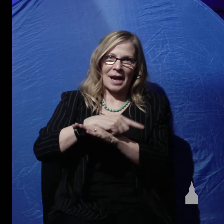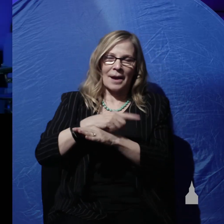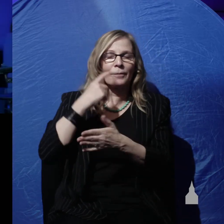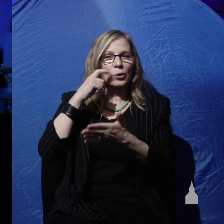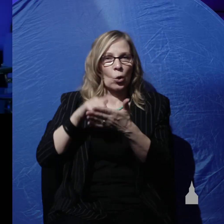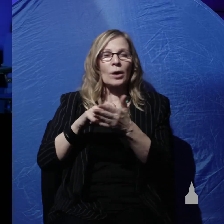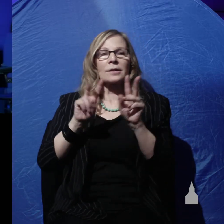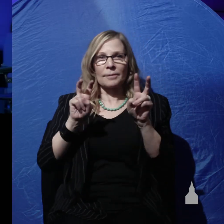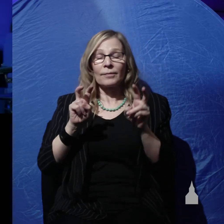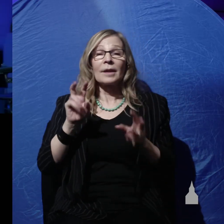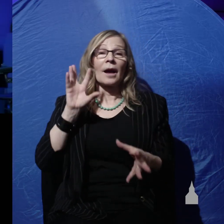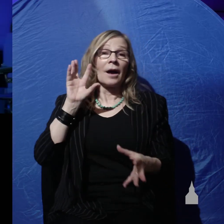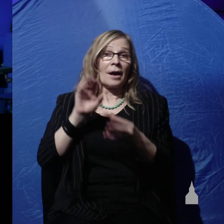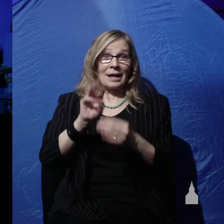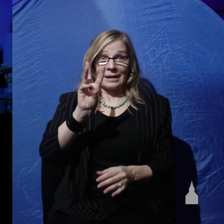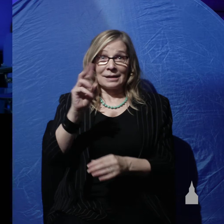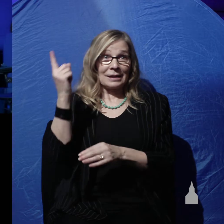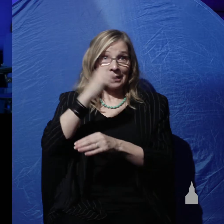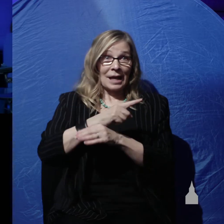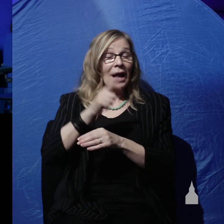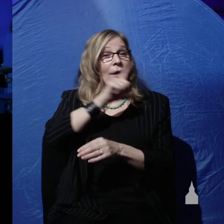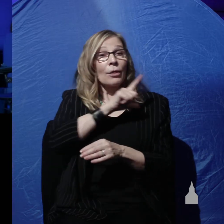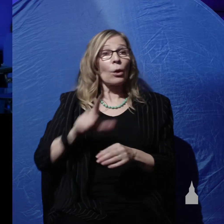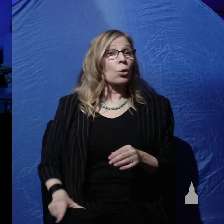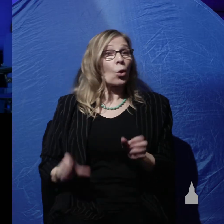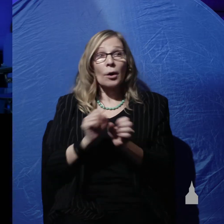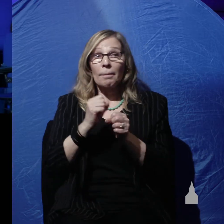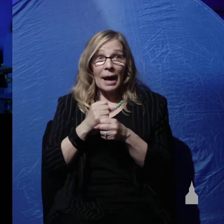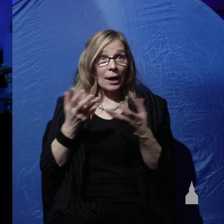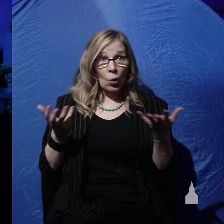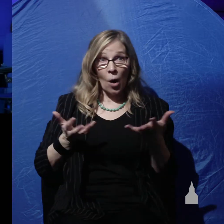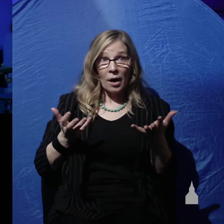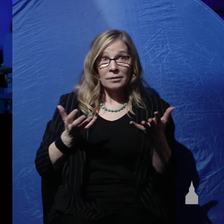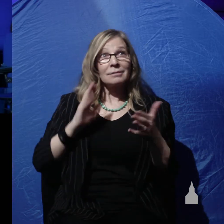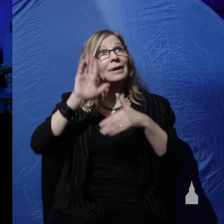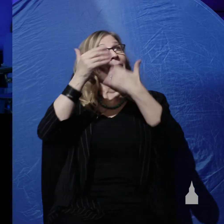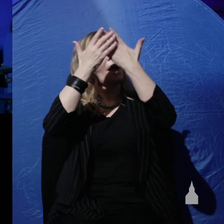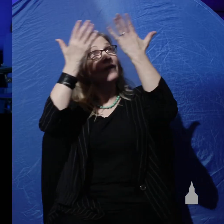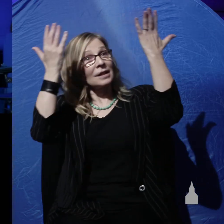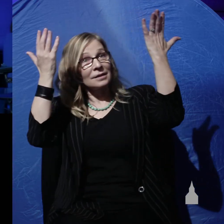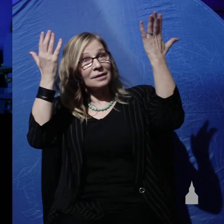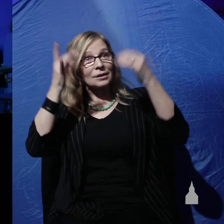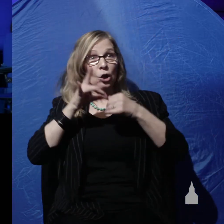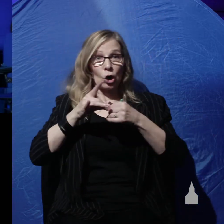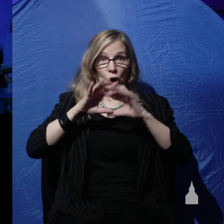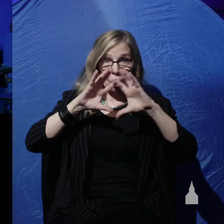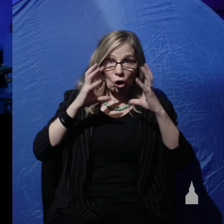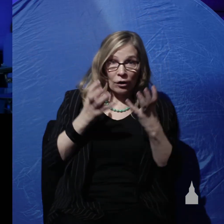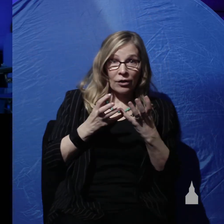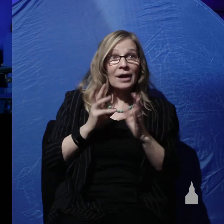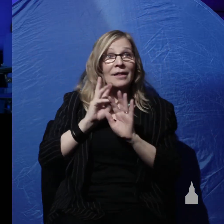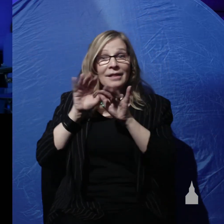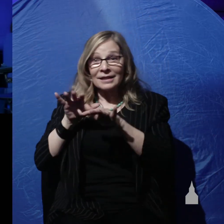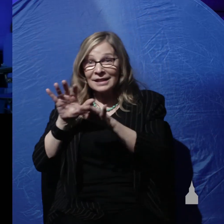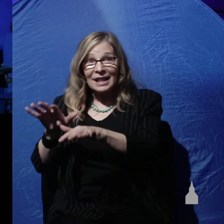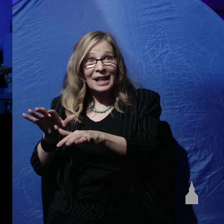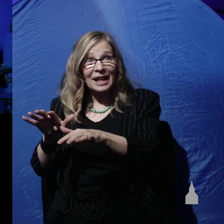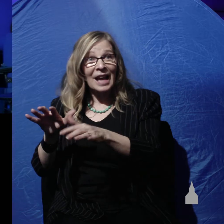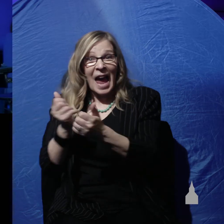six days the Lord made what? the heavens the earth the sea and all that is in them.